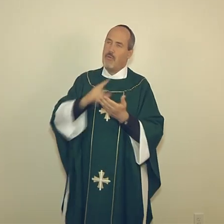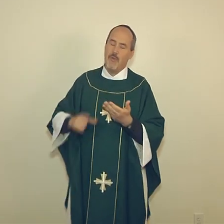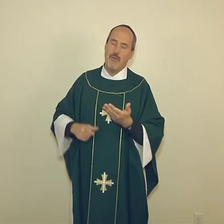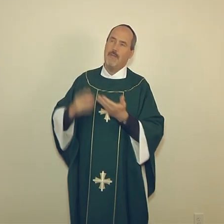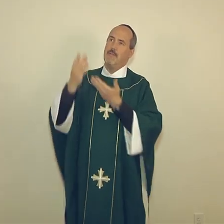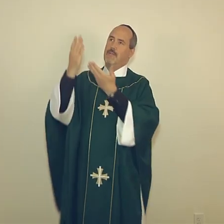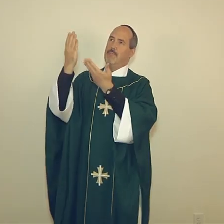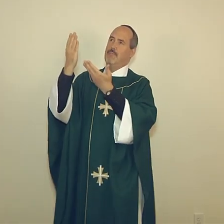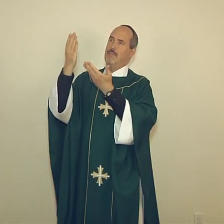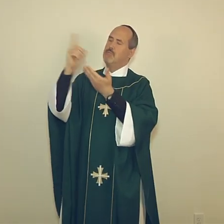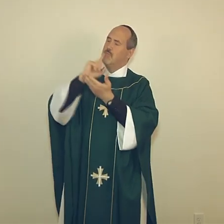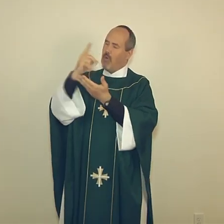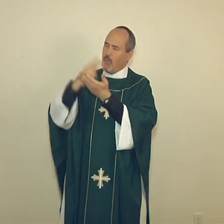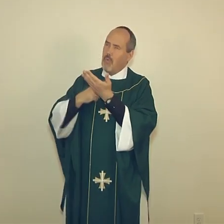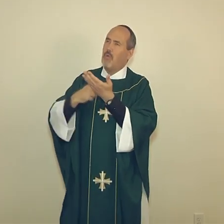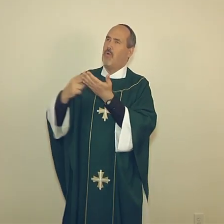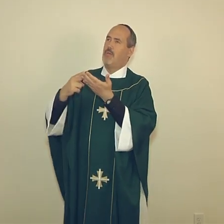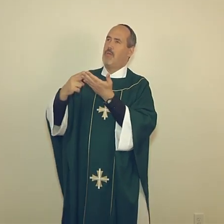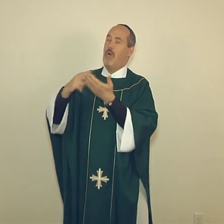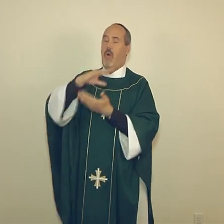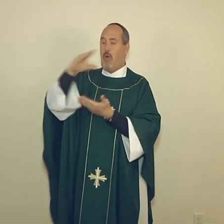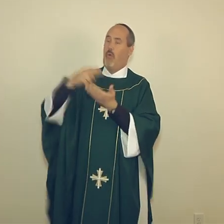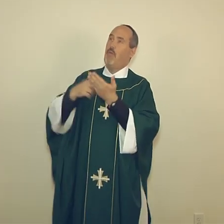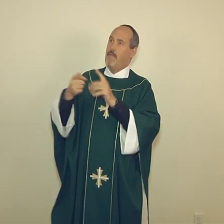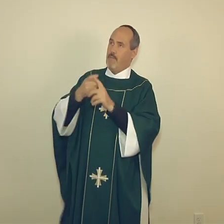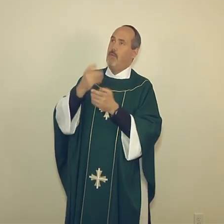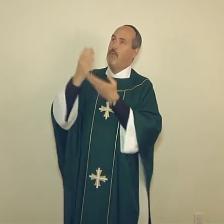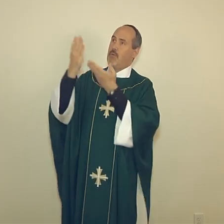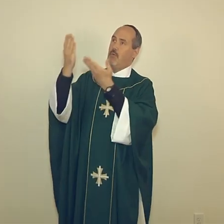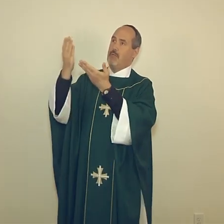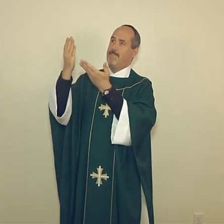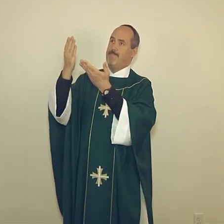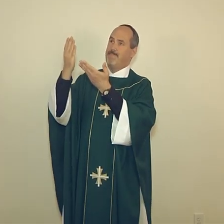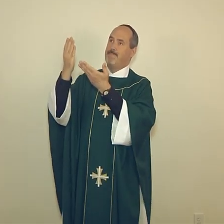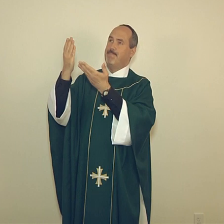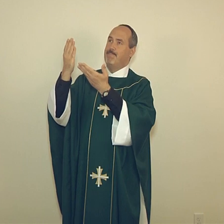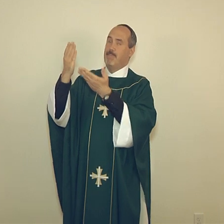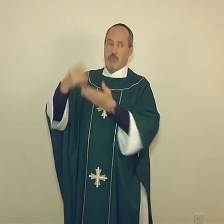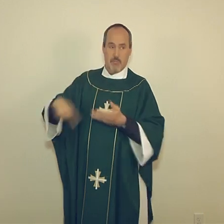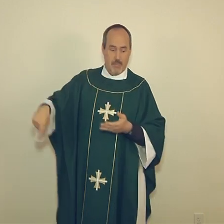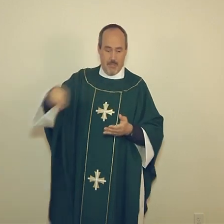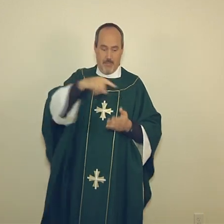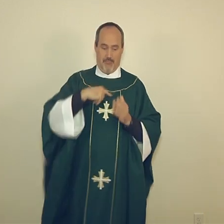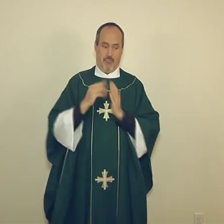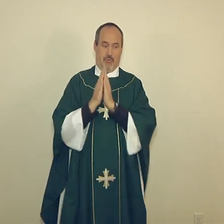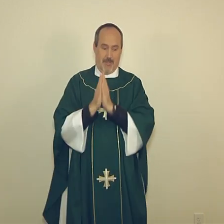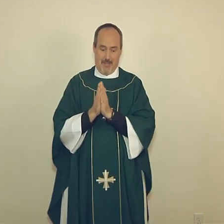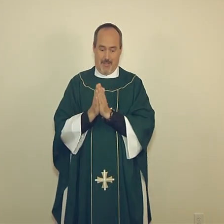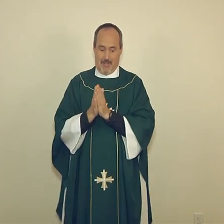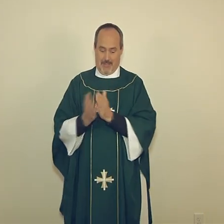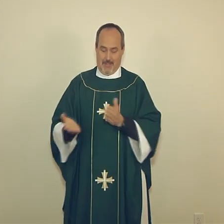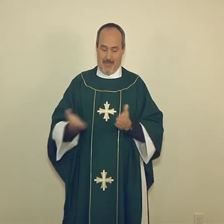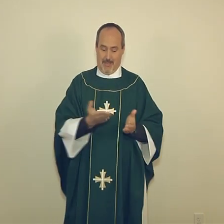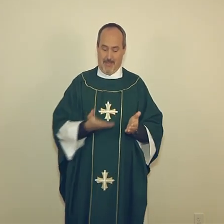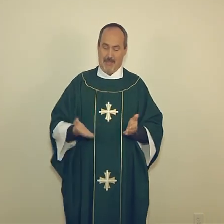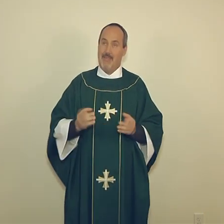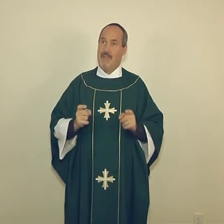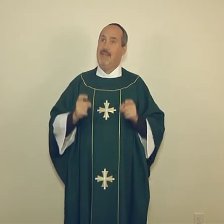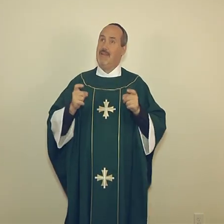Amen. are indeed holy, O Lord, the fount of all holiness. Make holy, therefore, these gifts, we